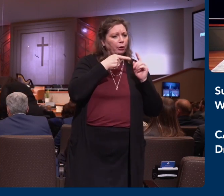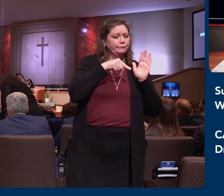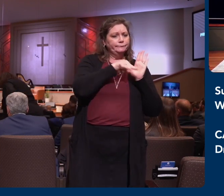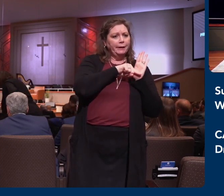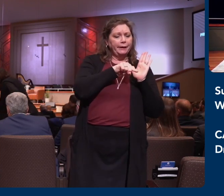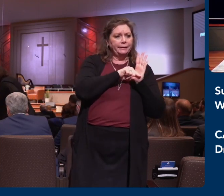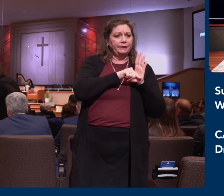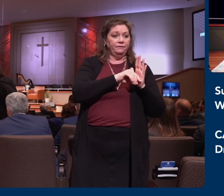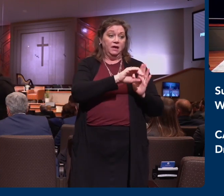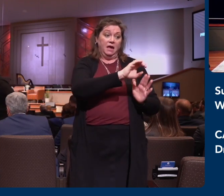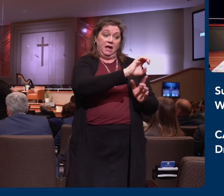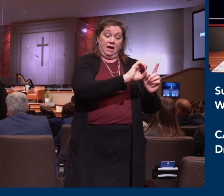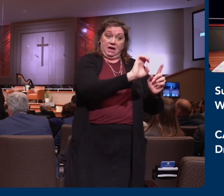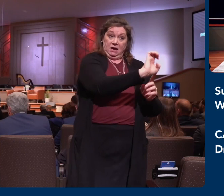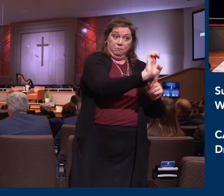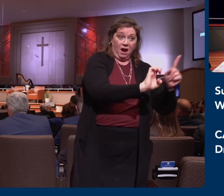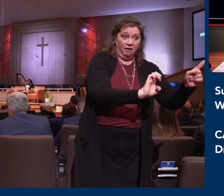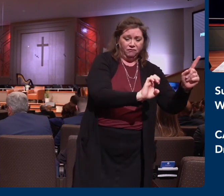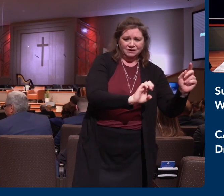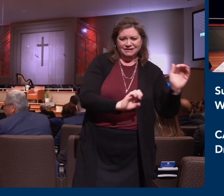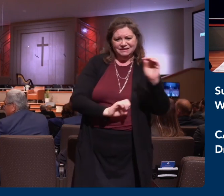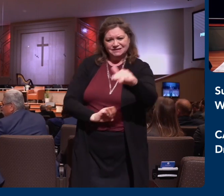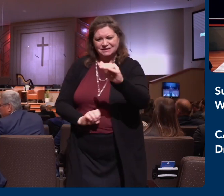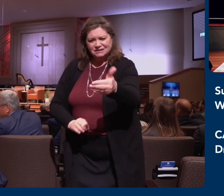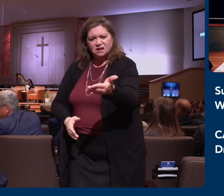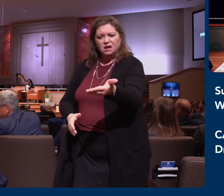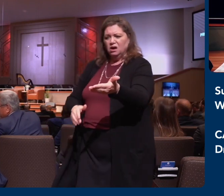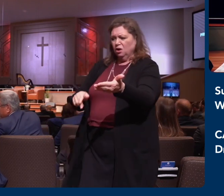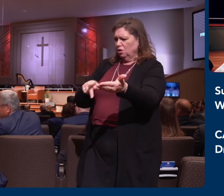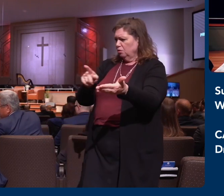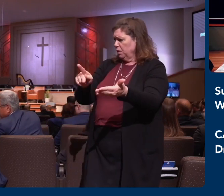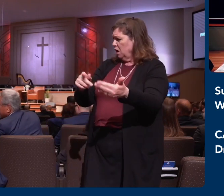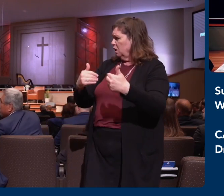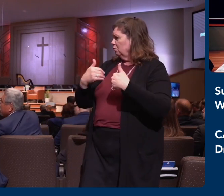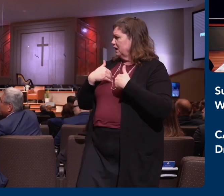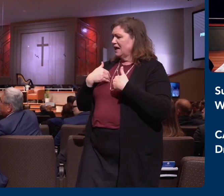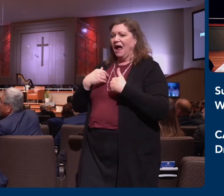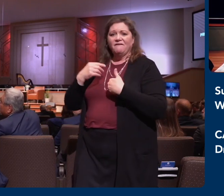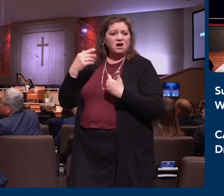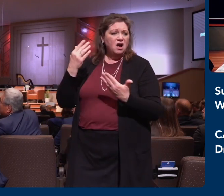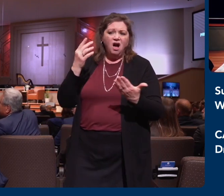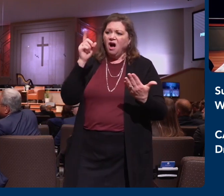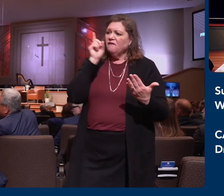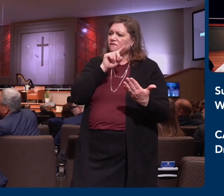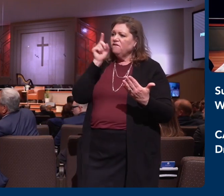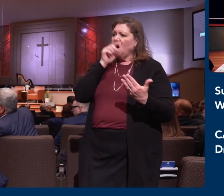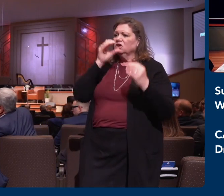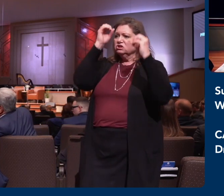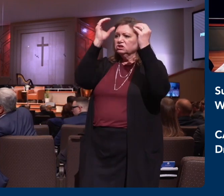to the Apostle Paul and he says, Listen, there's these false teachers coming in and the people in our church, they're beginning to buy into it.